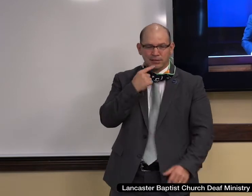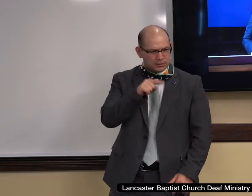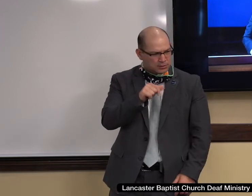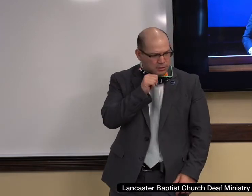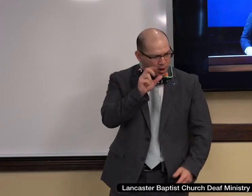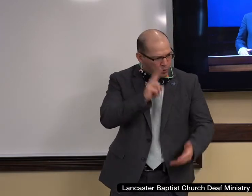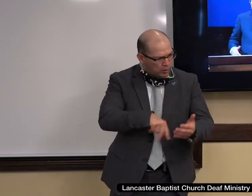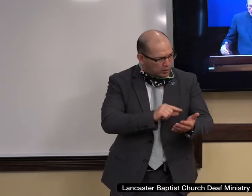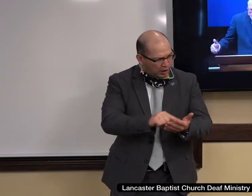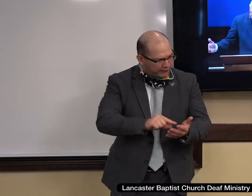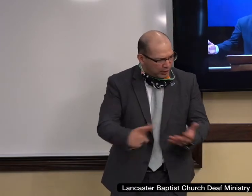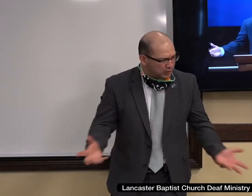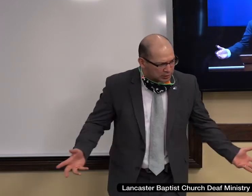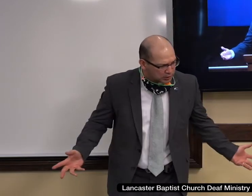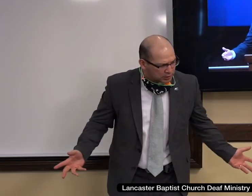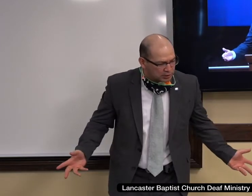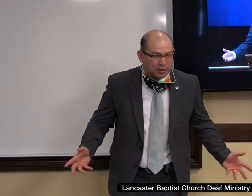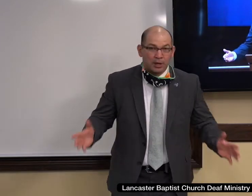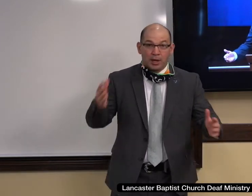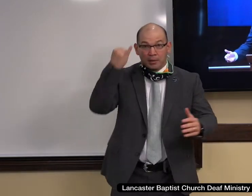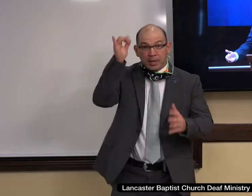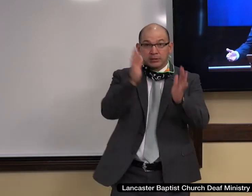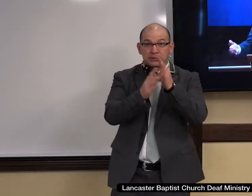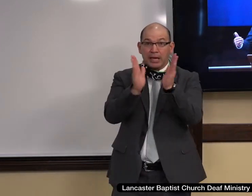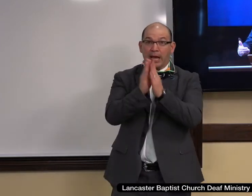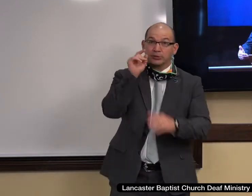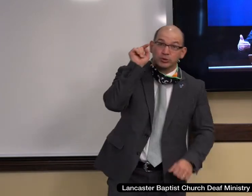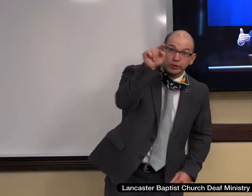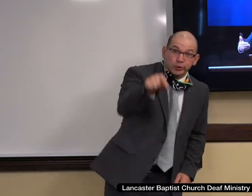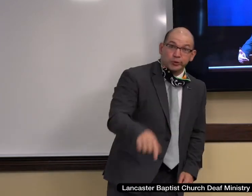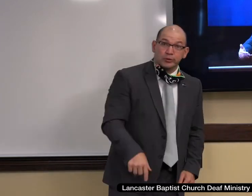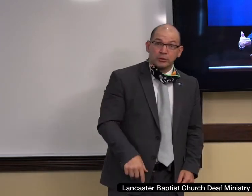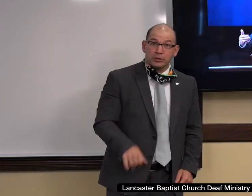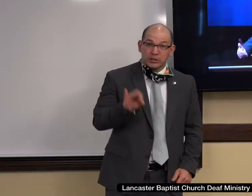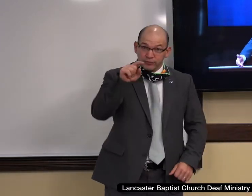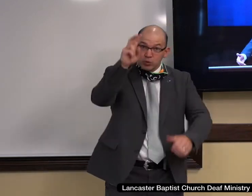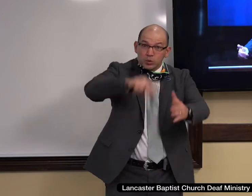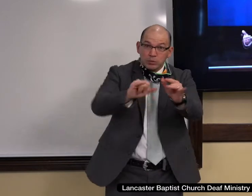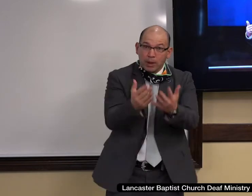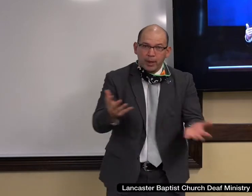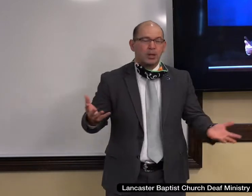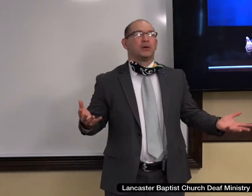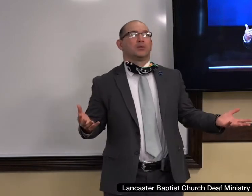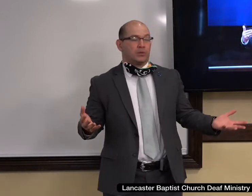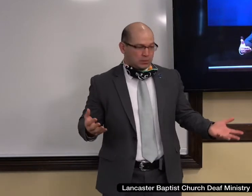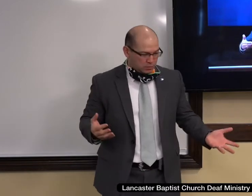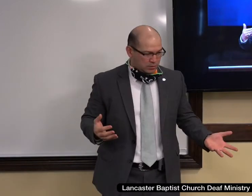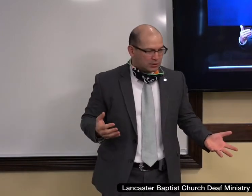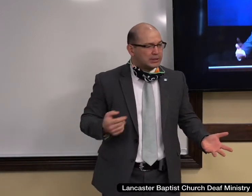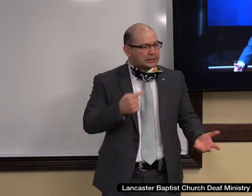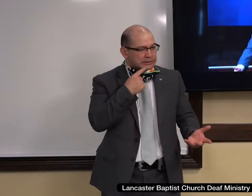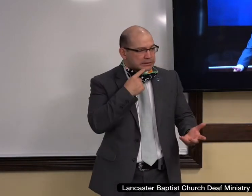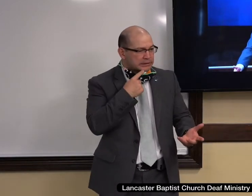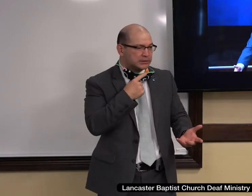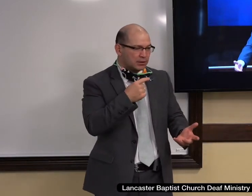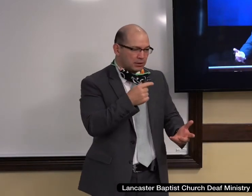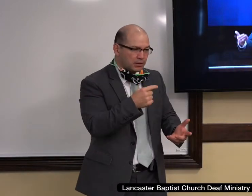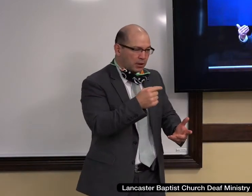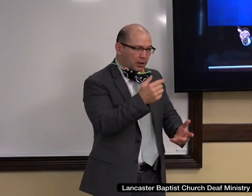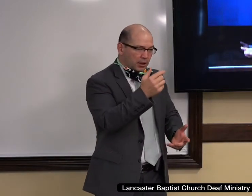He said, did you never read the scriptures? The stone which the builders rejected, the same has become the head of the corner. This